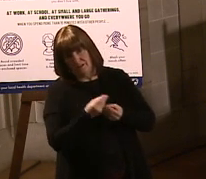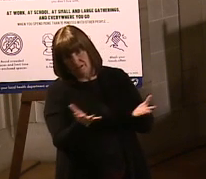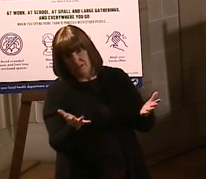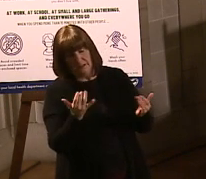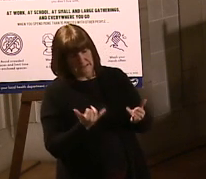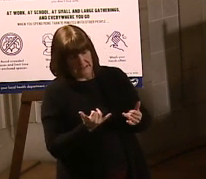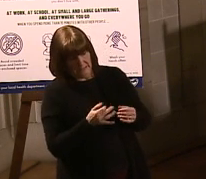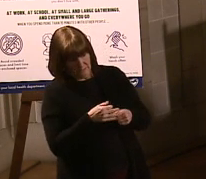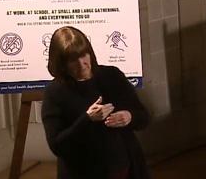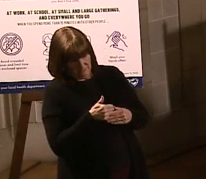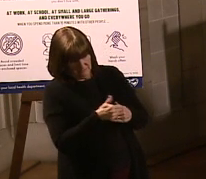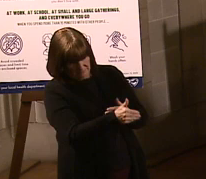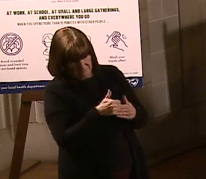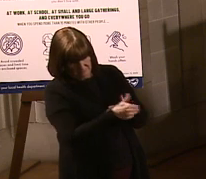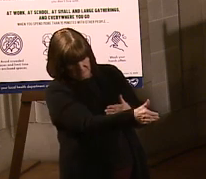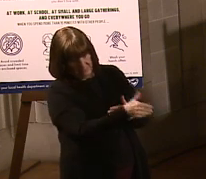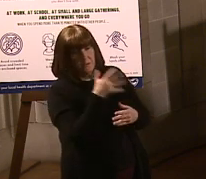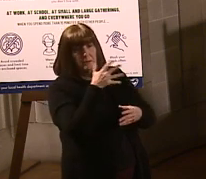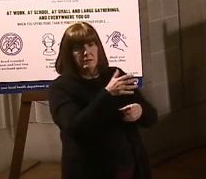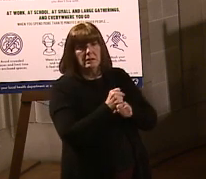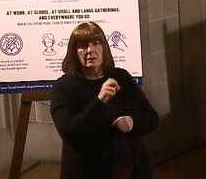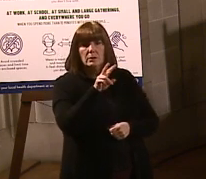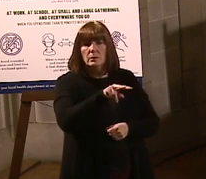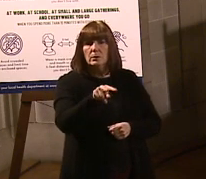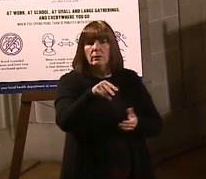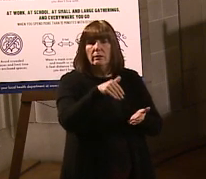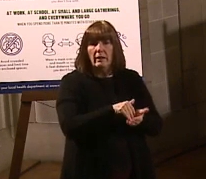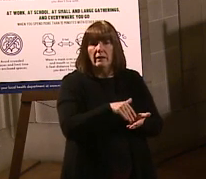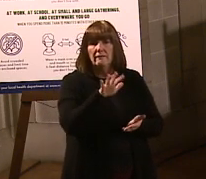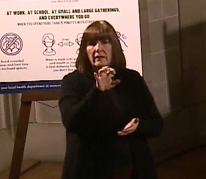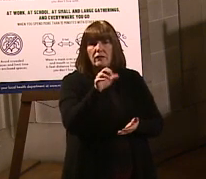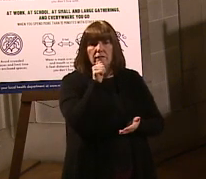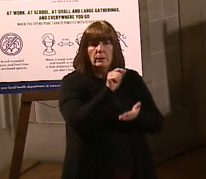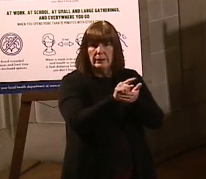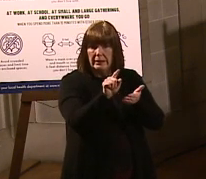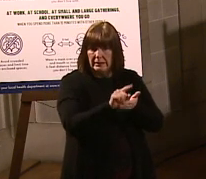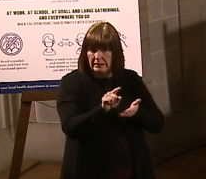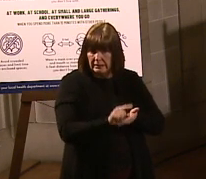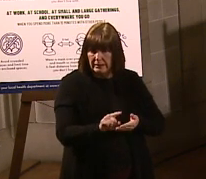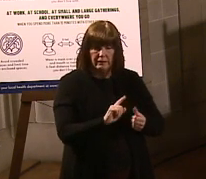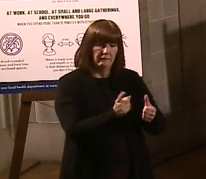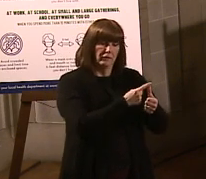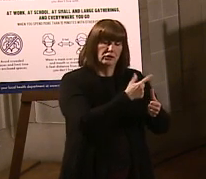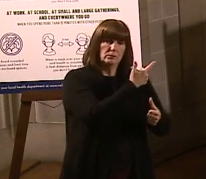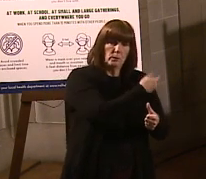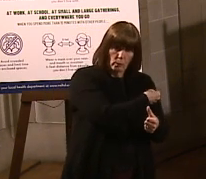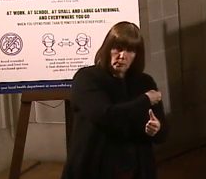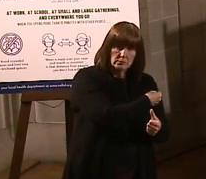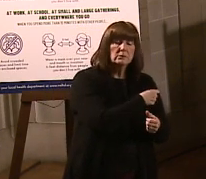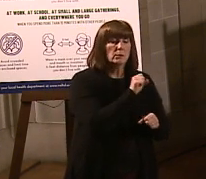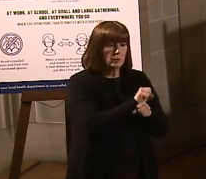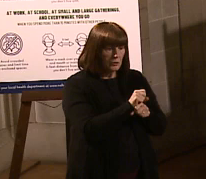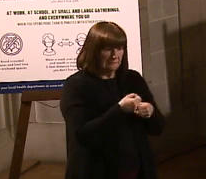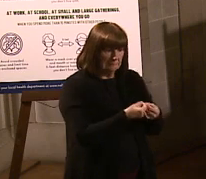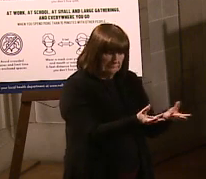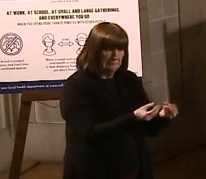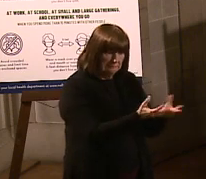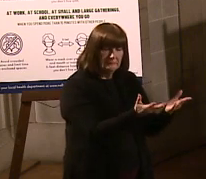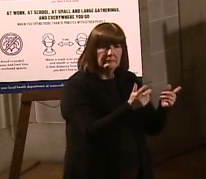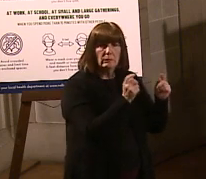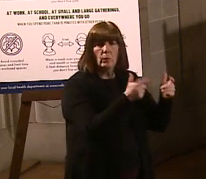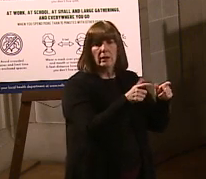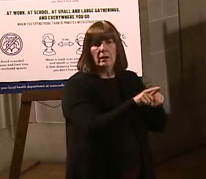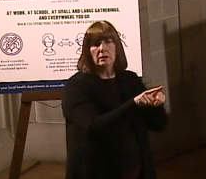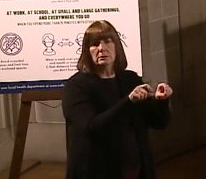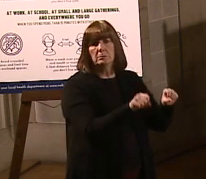foreseeable future that we're going to be getting that 23,500 a week of first doses, and so we'll be working to get those out as quickly as possible.